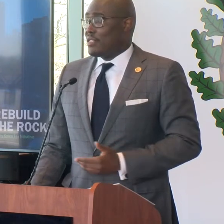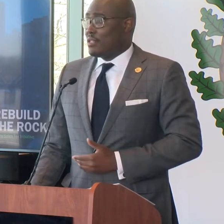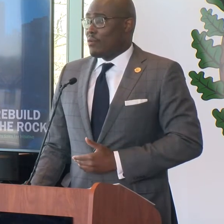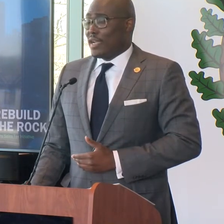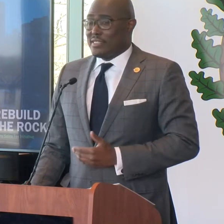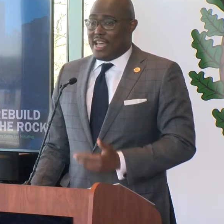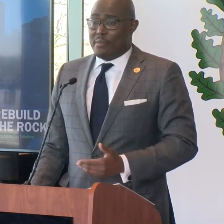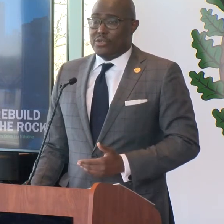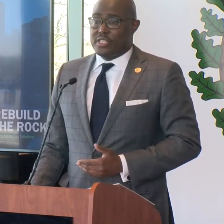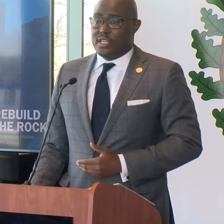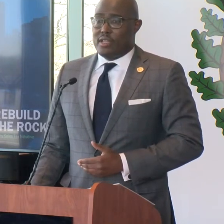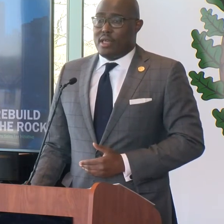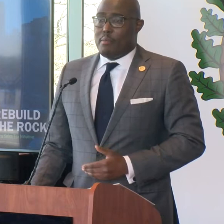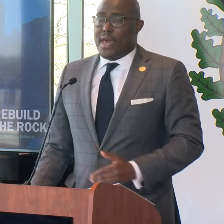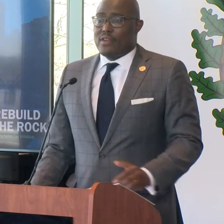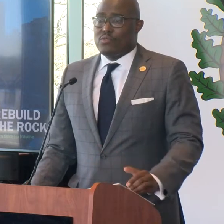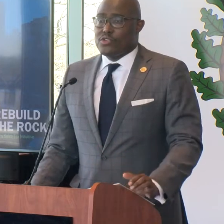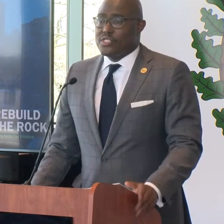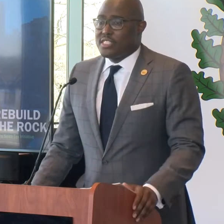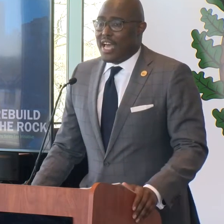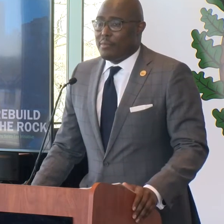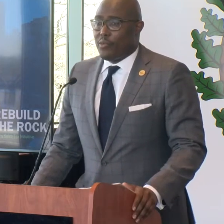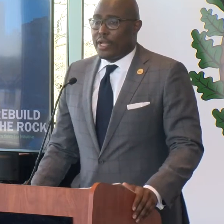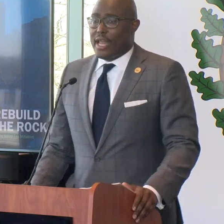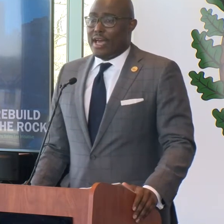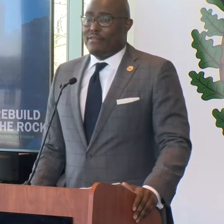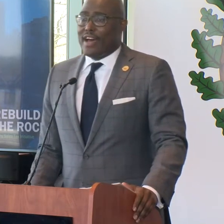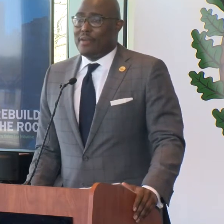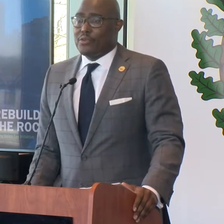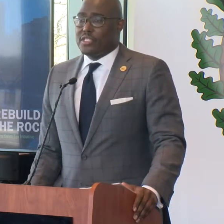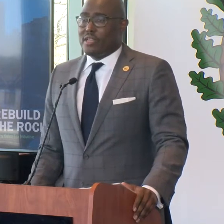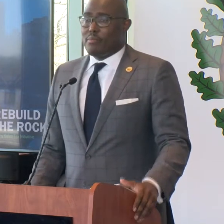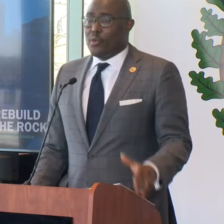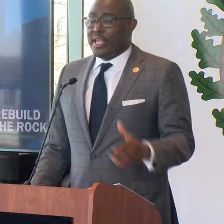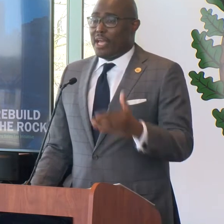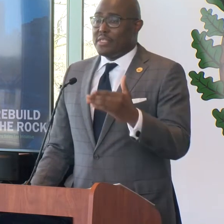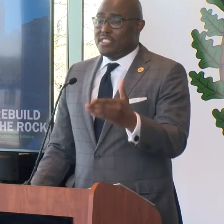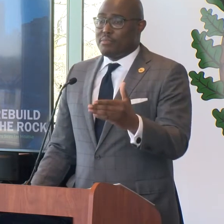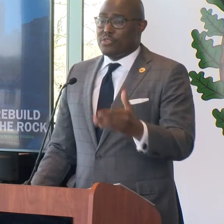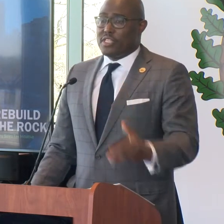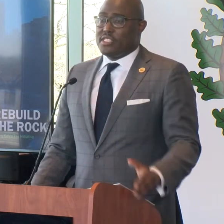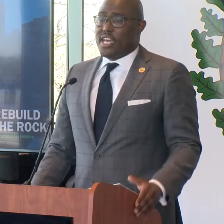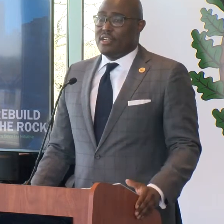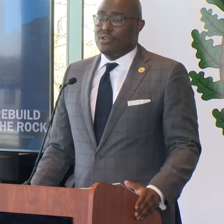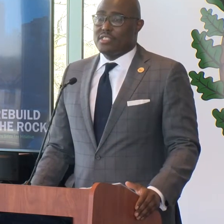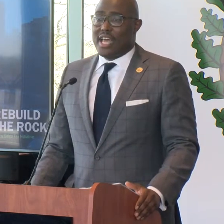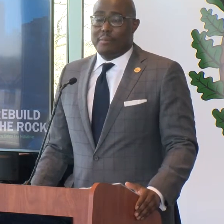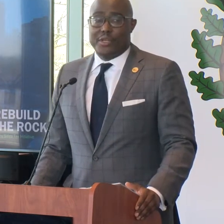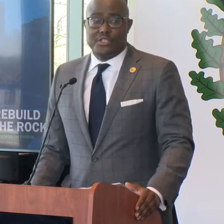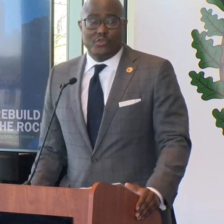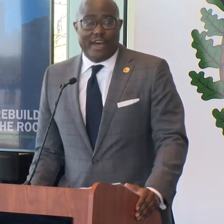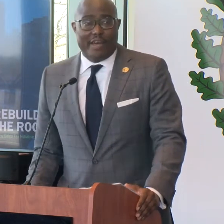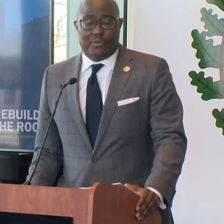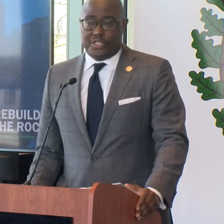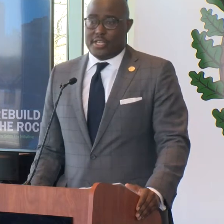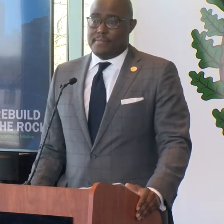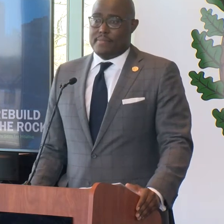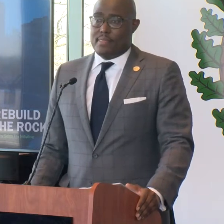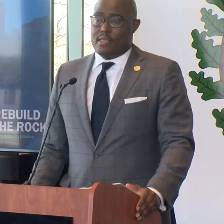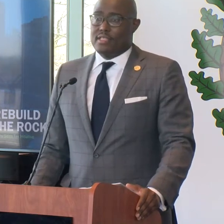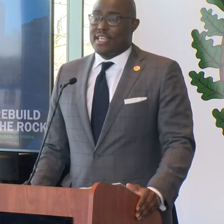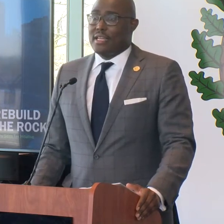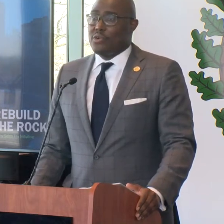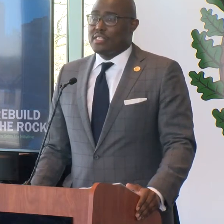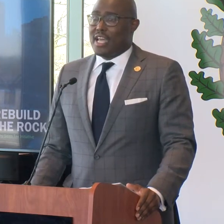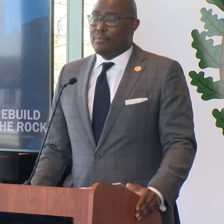right now the city of Little Rock is 9 percent. Baton Rouge is 9.95 percent. Birmingham is 10 percent. Chattanooga is 9.25 percent.